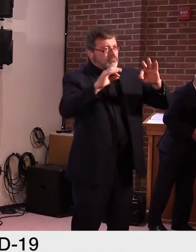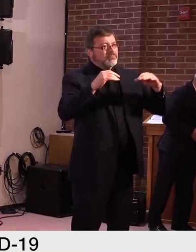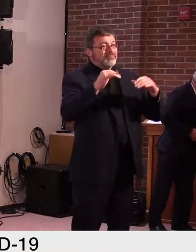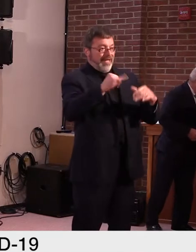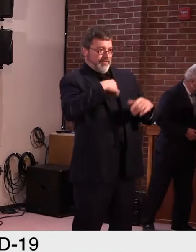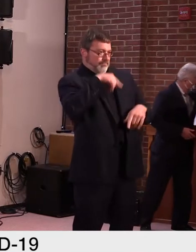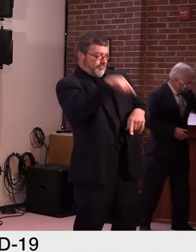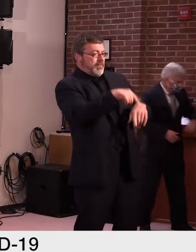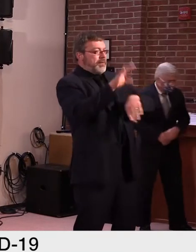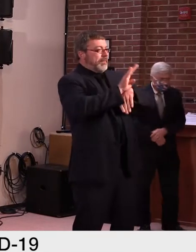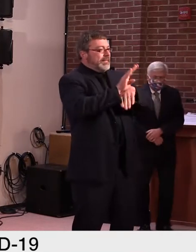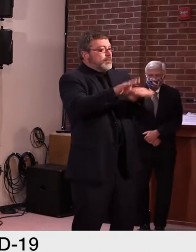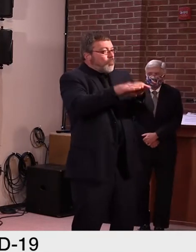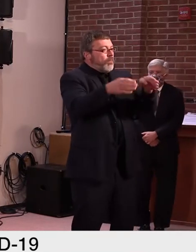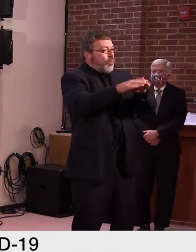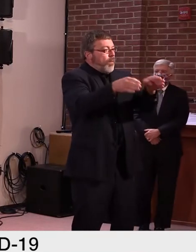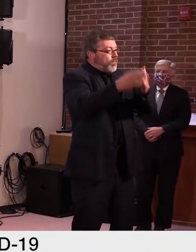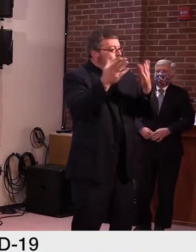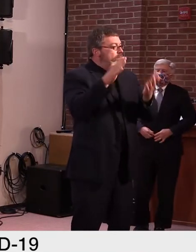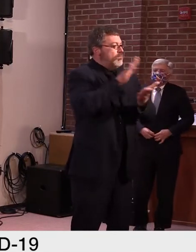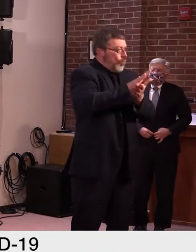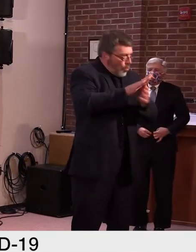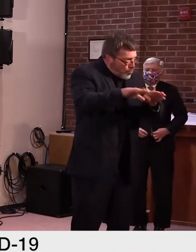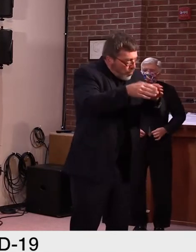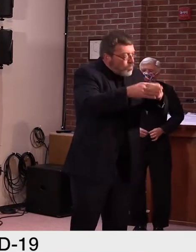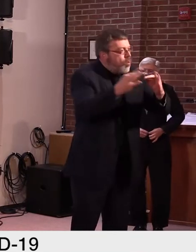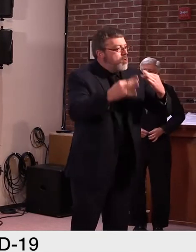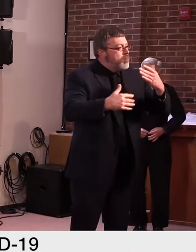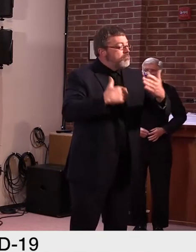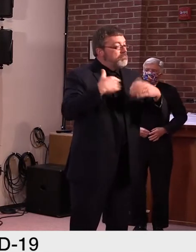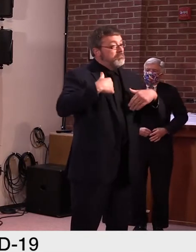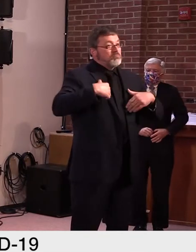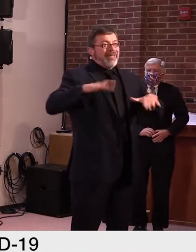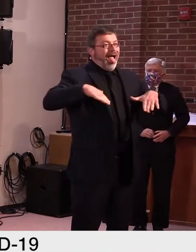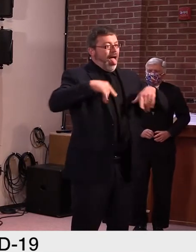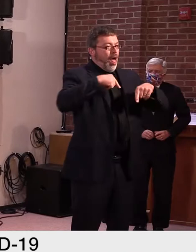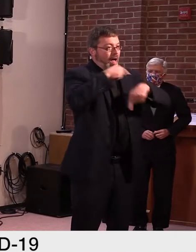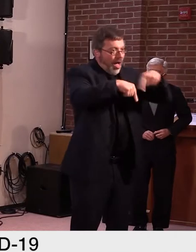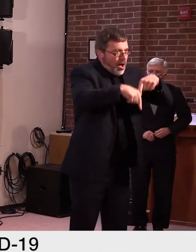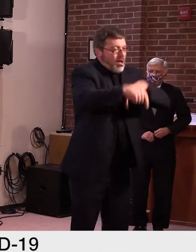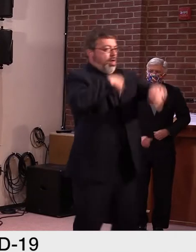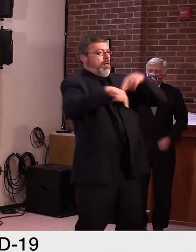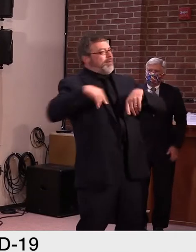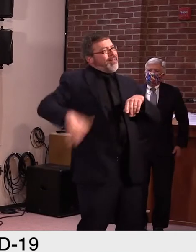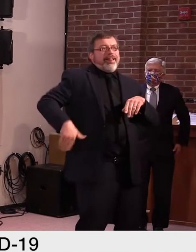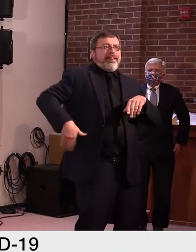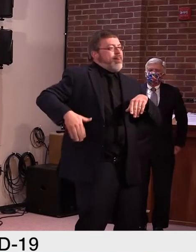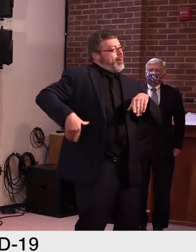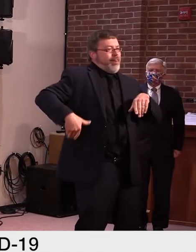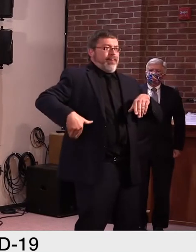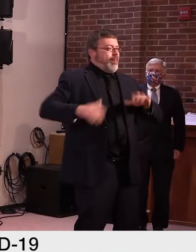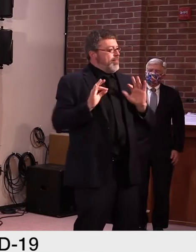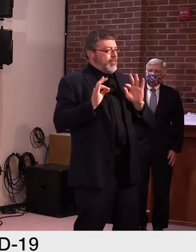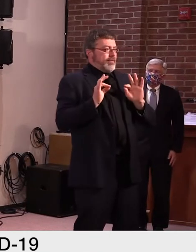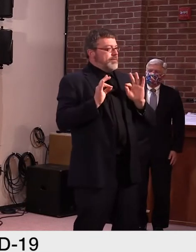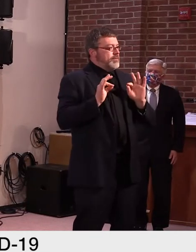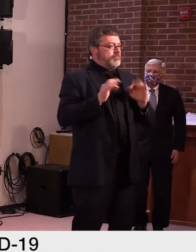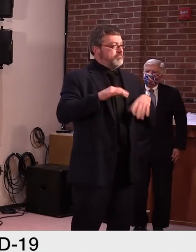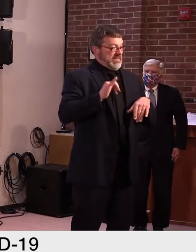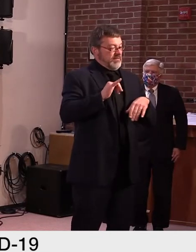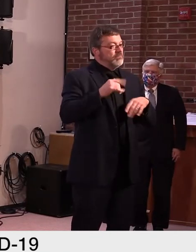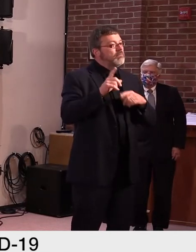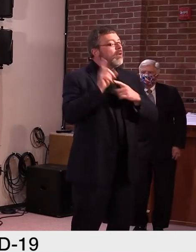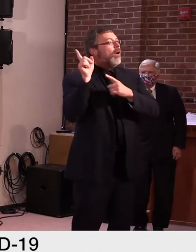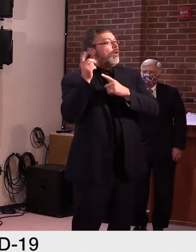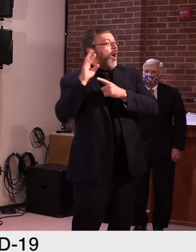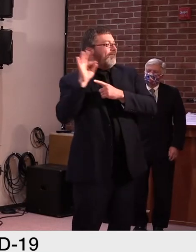steadily move forward, not back. On Tuesday, Dr. Fauci emphasized that our least low case prevalence